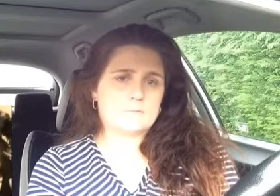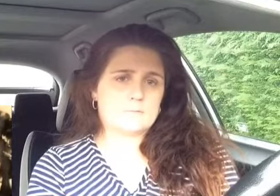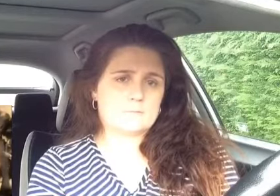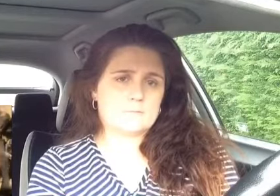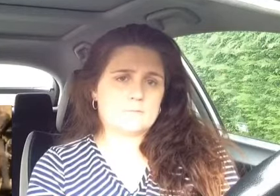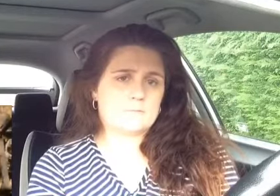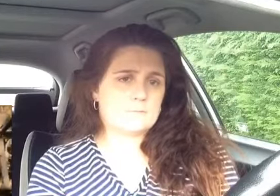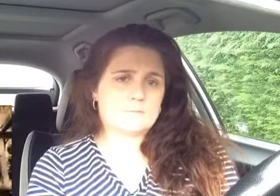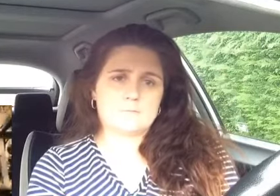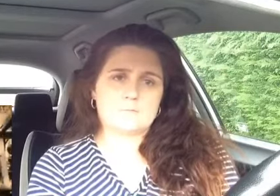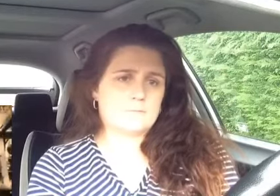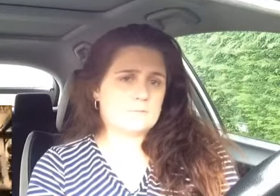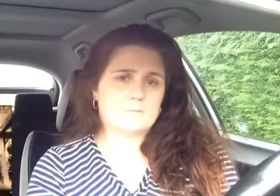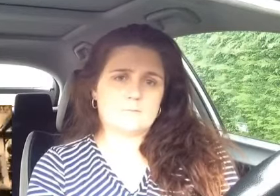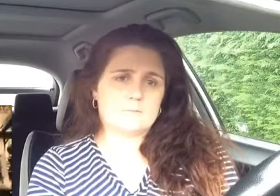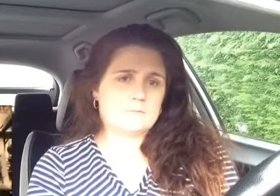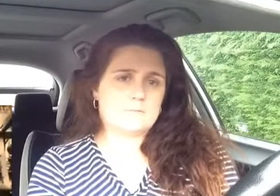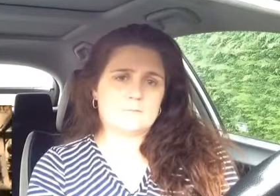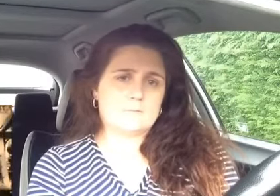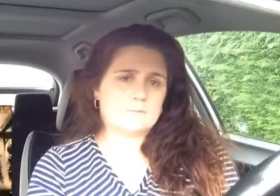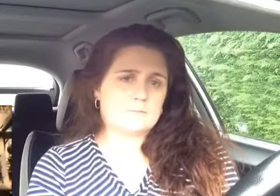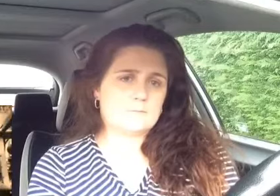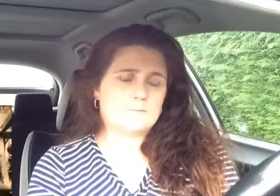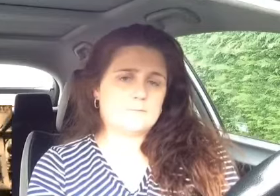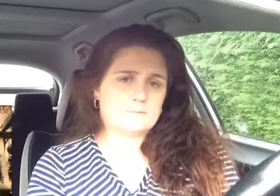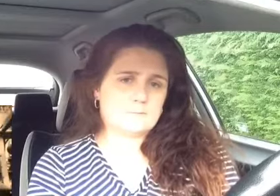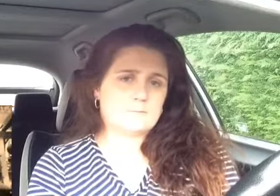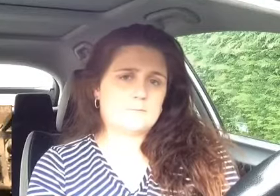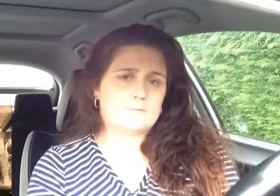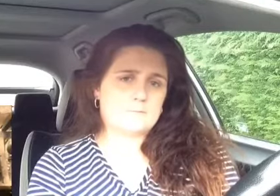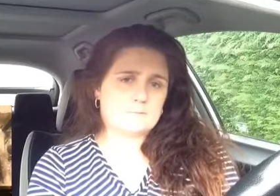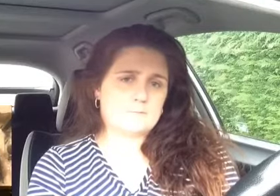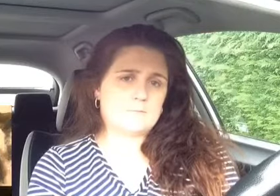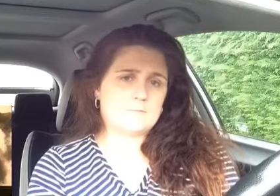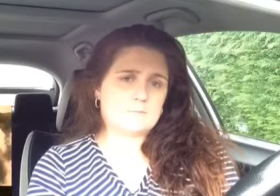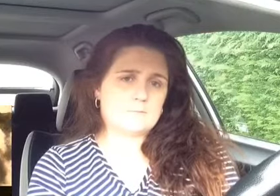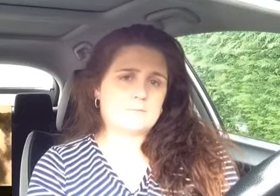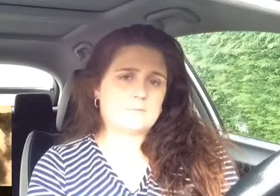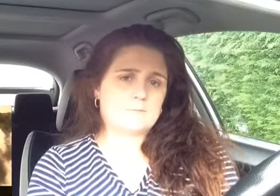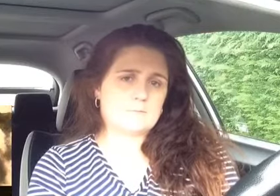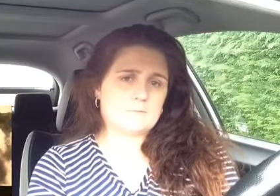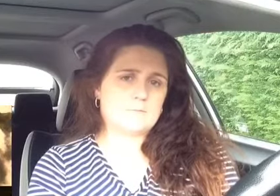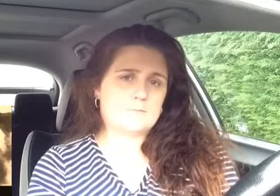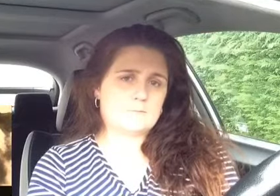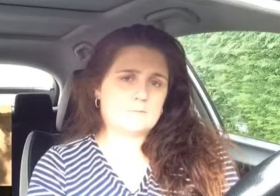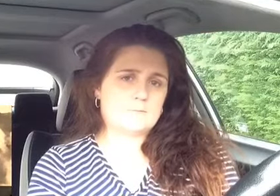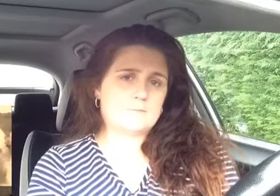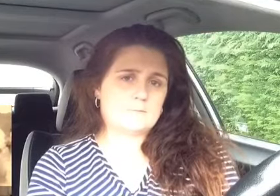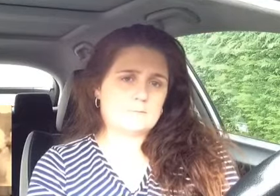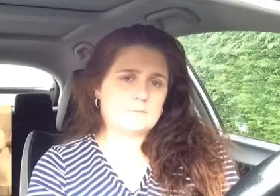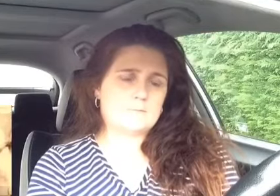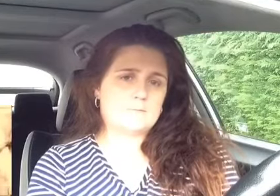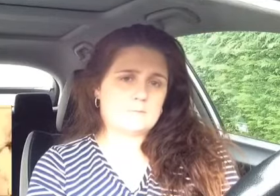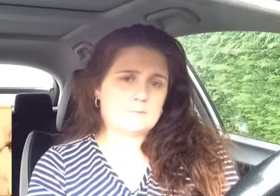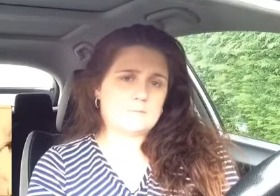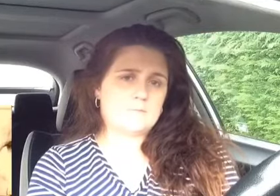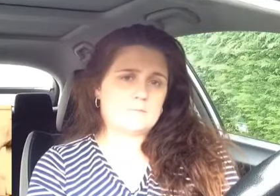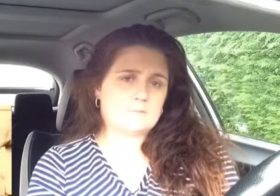want to take over the encomienda and give it back to the people who work the land you cannot change the past but you can make the